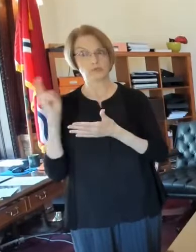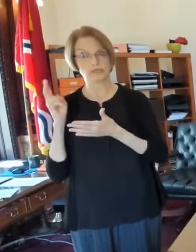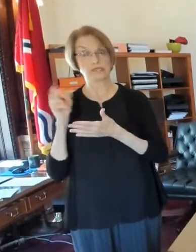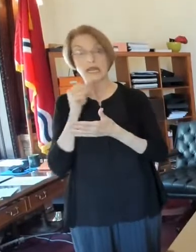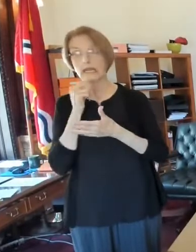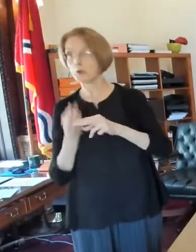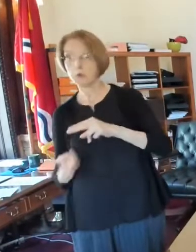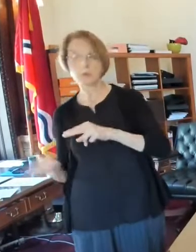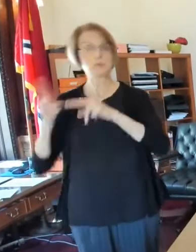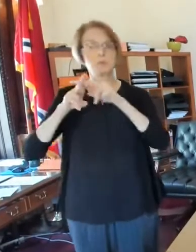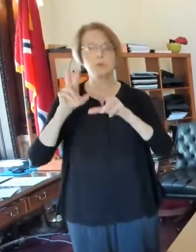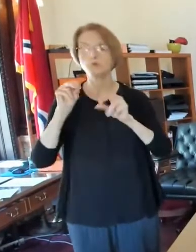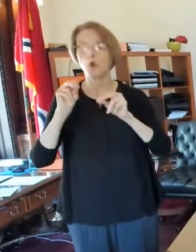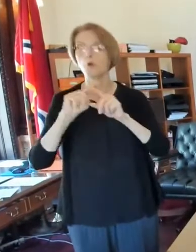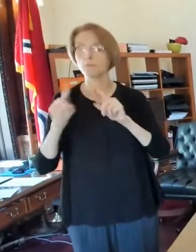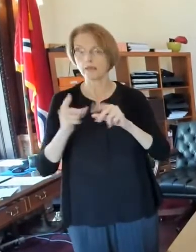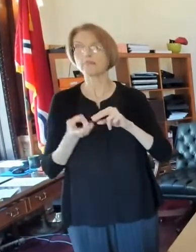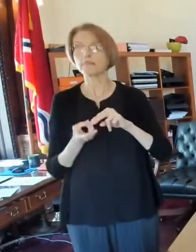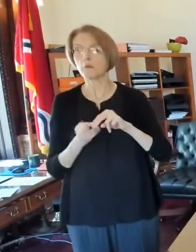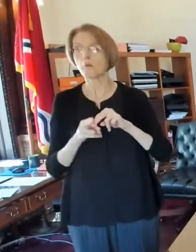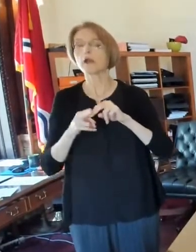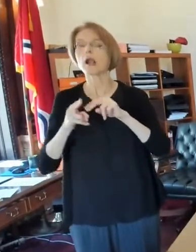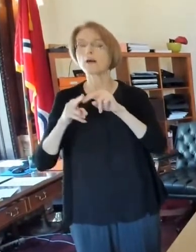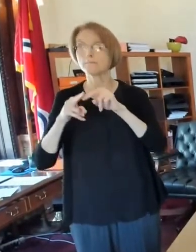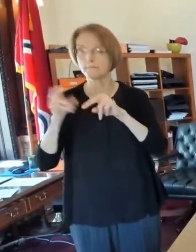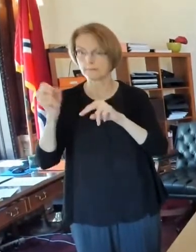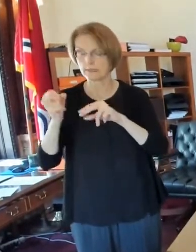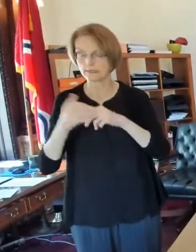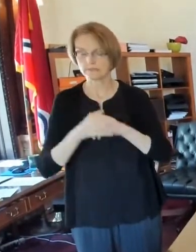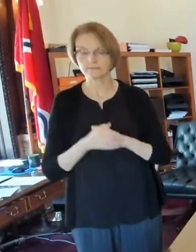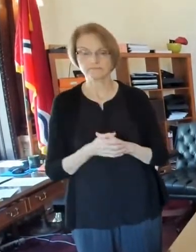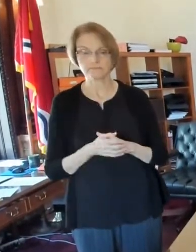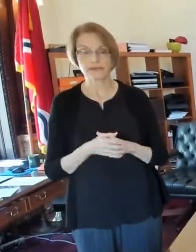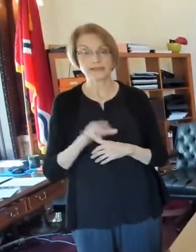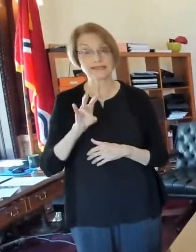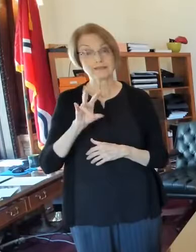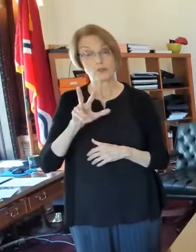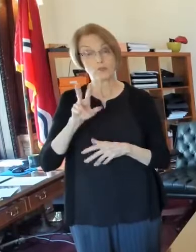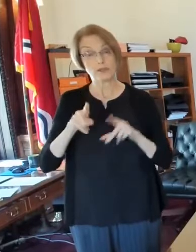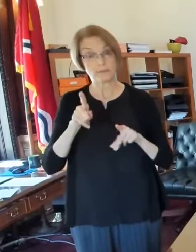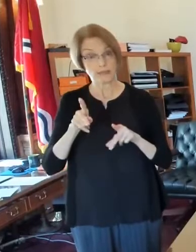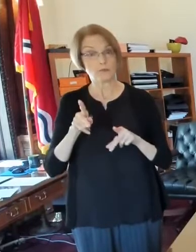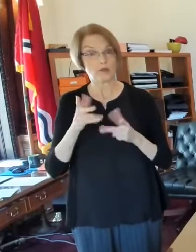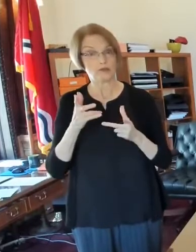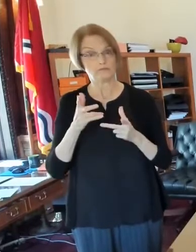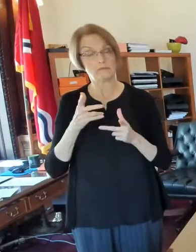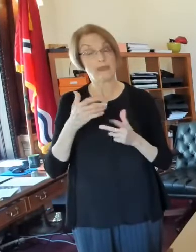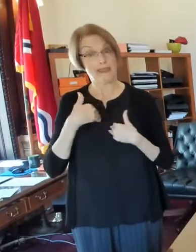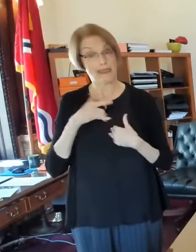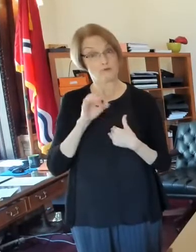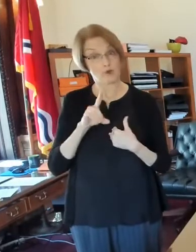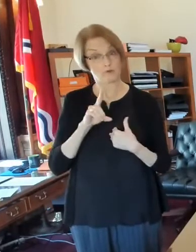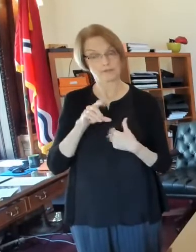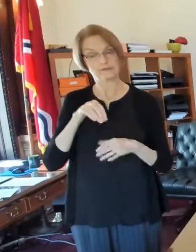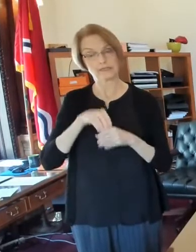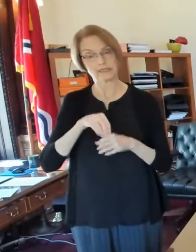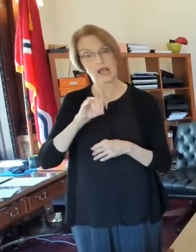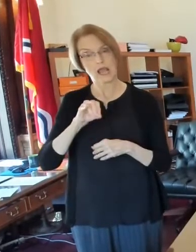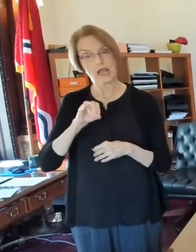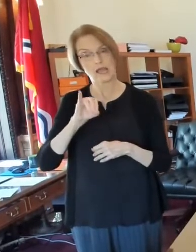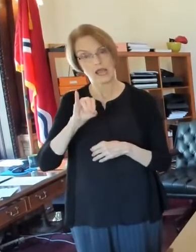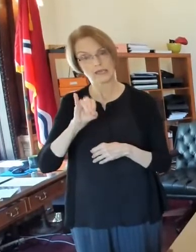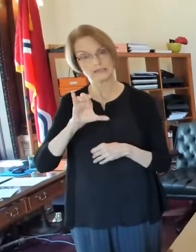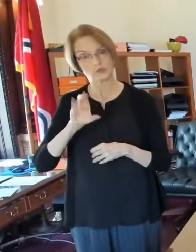drastically up, but they are going up. 73 people COVID positive are in ICU.